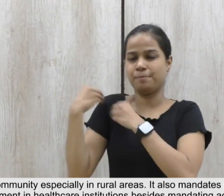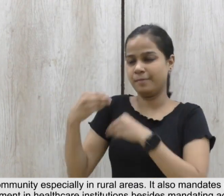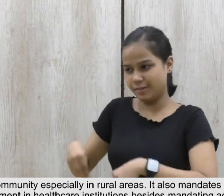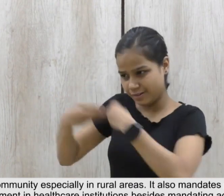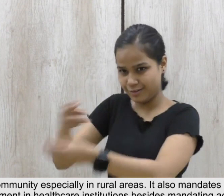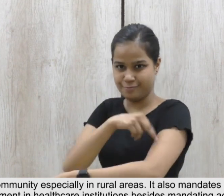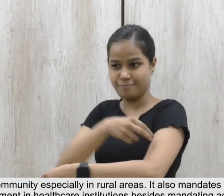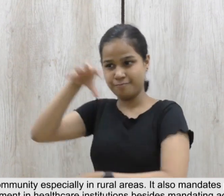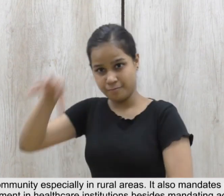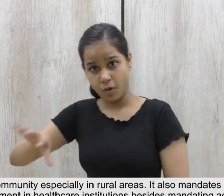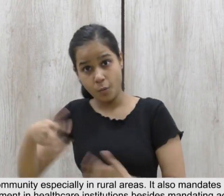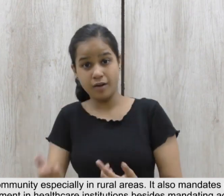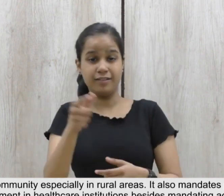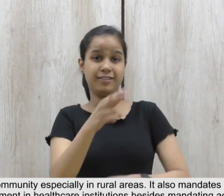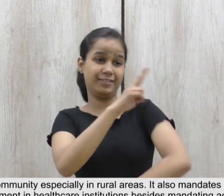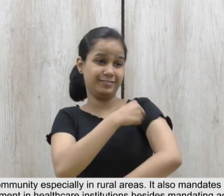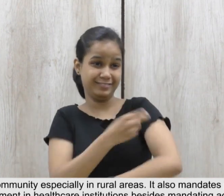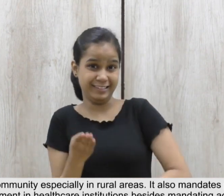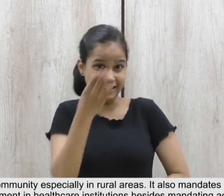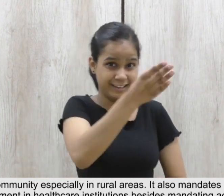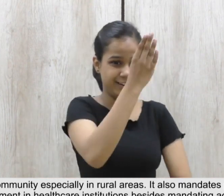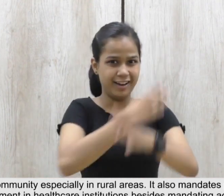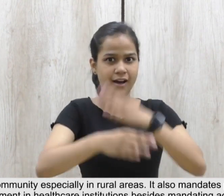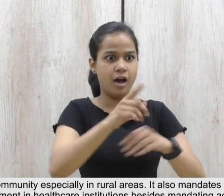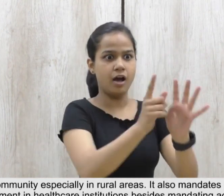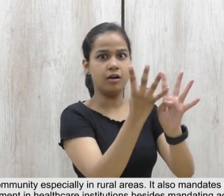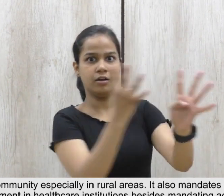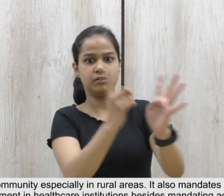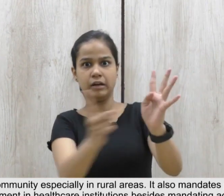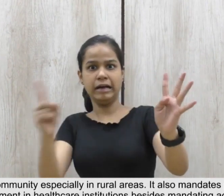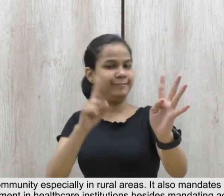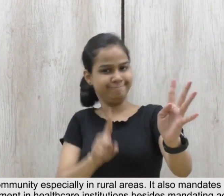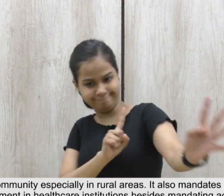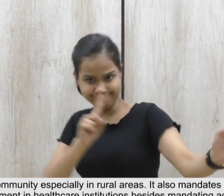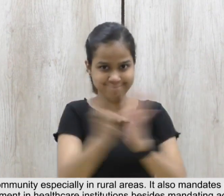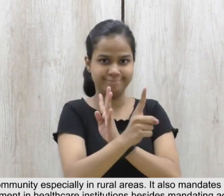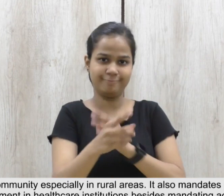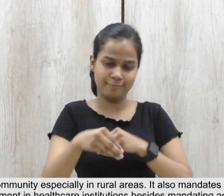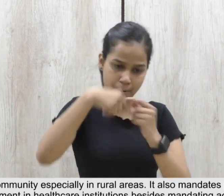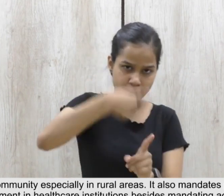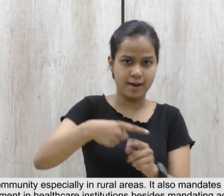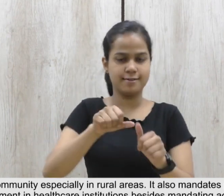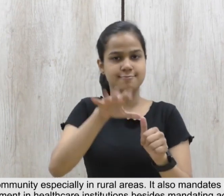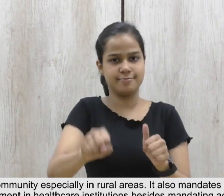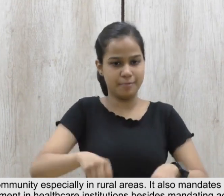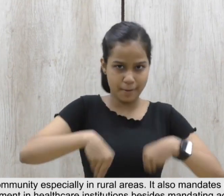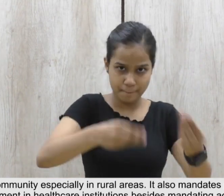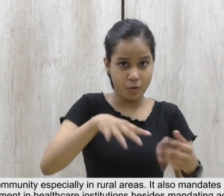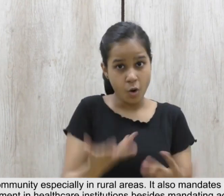It also mandates priority in attending to PWDs for their treatment in